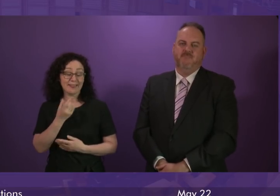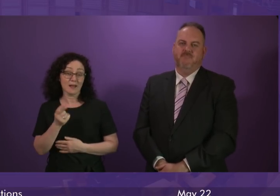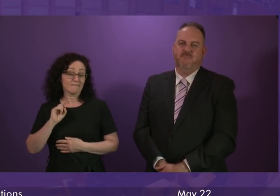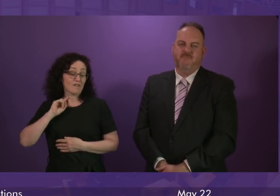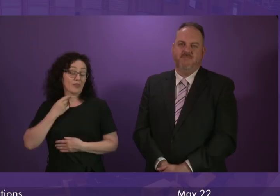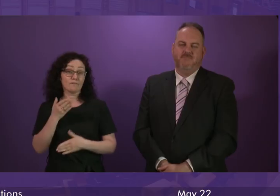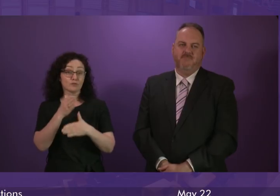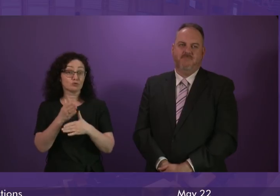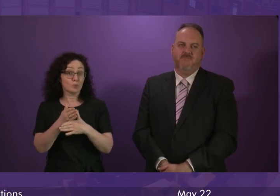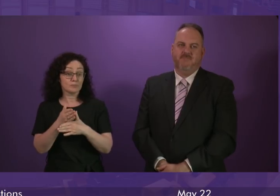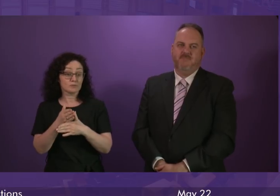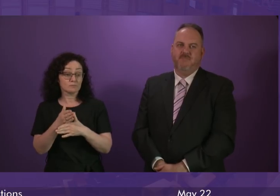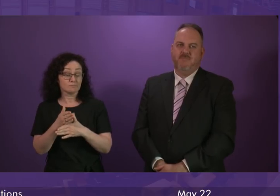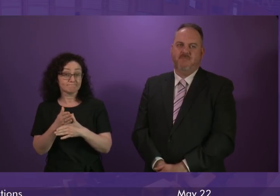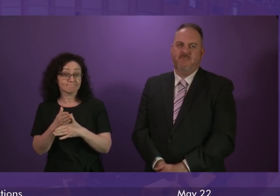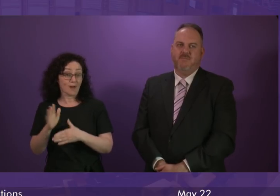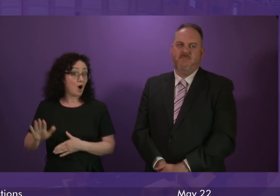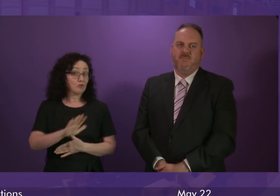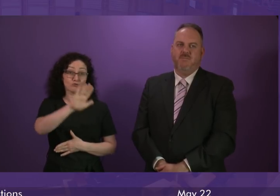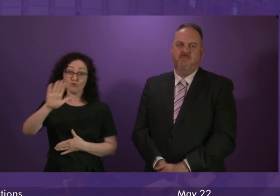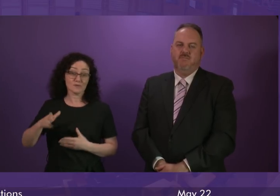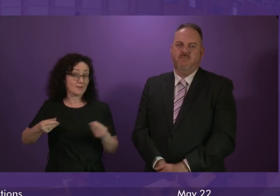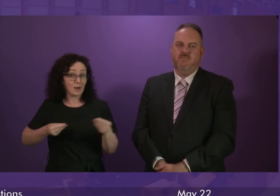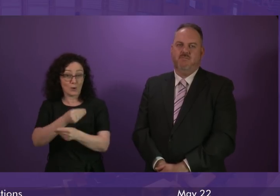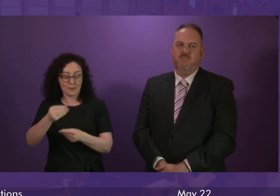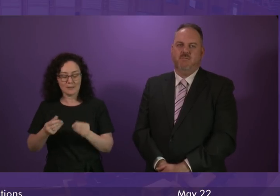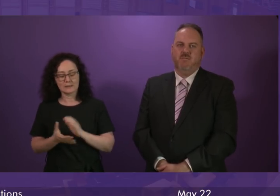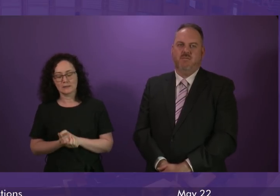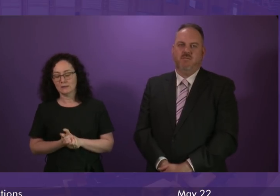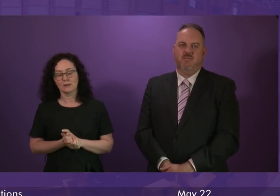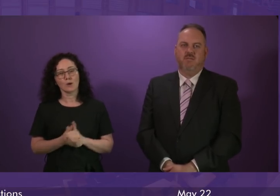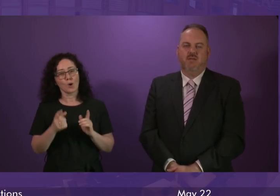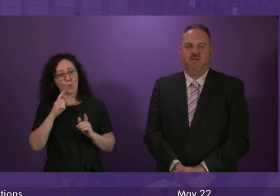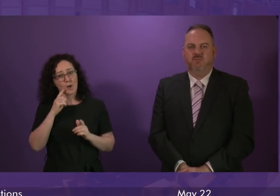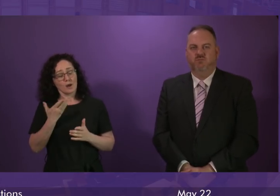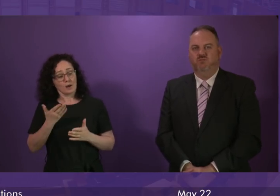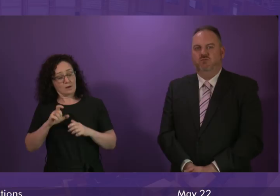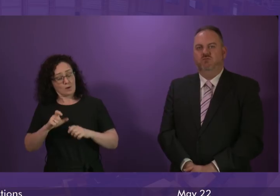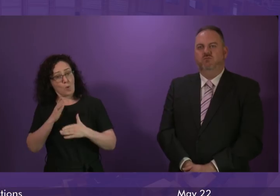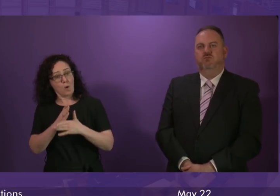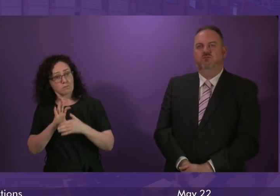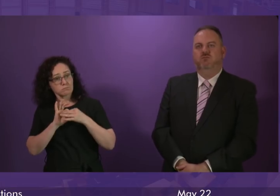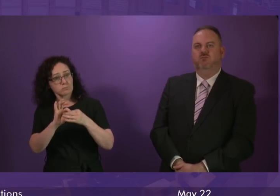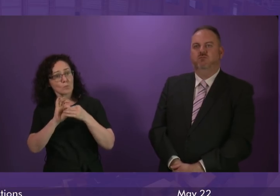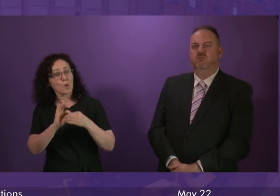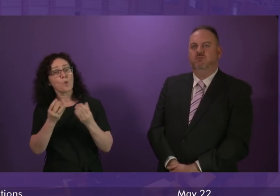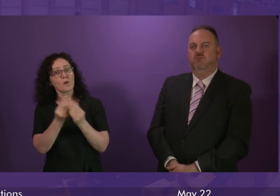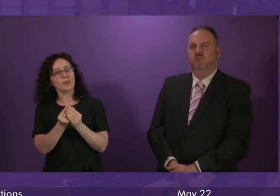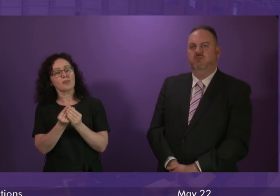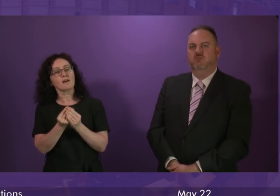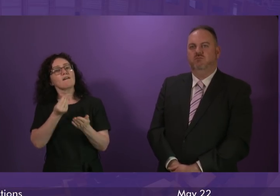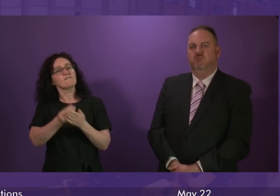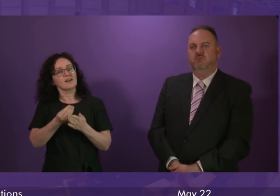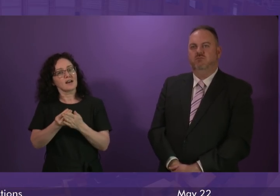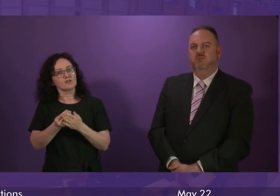this sector, as it is a threat to jobs in many sectors across our economy. We are working in partnership with the financial services sector through, for